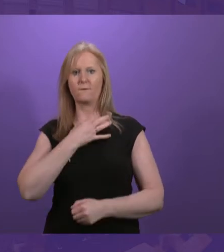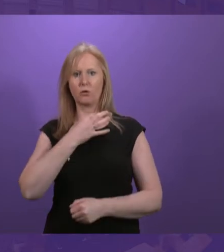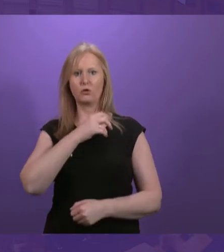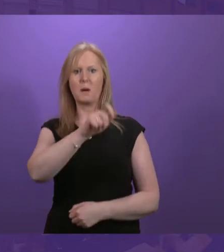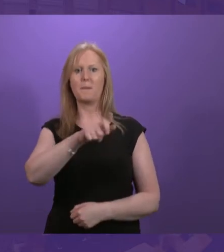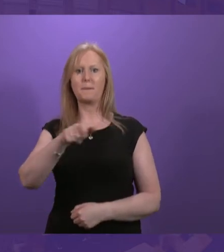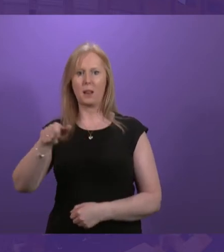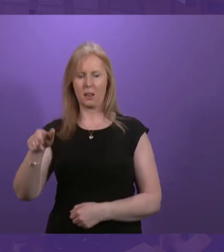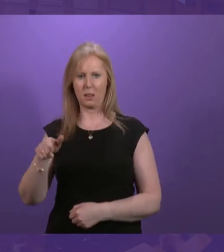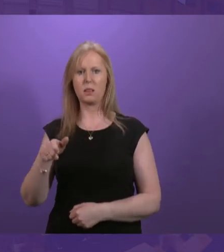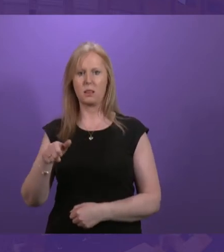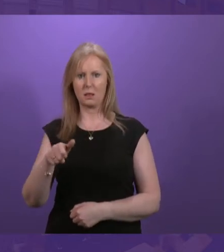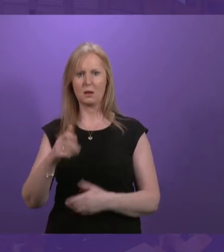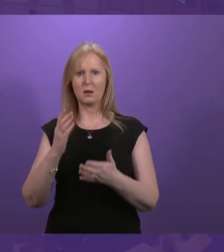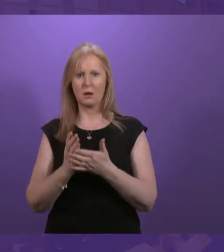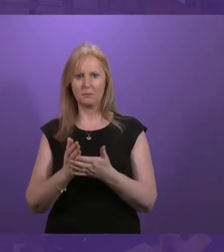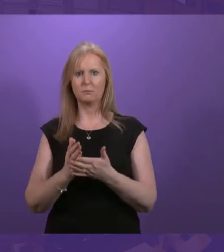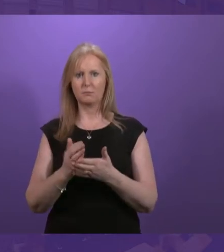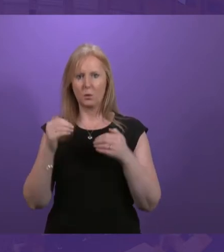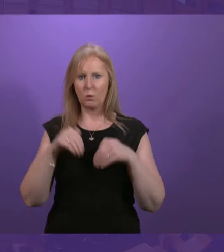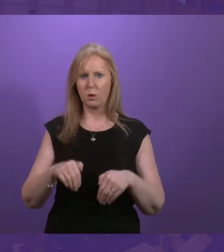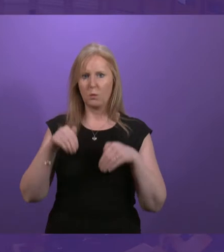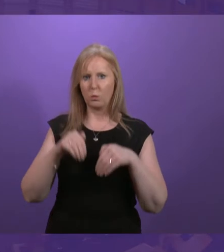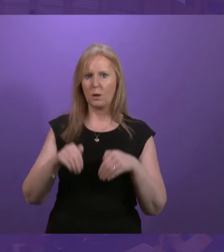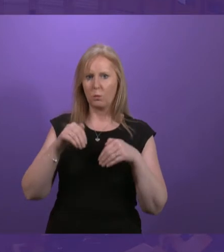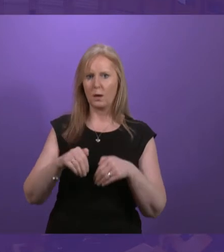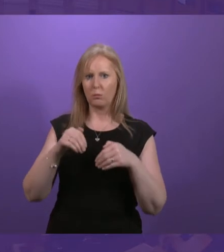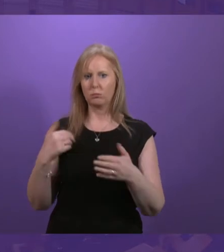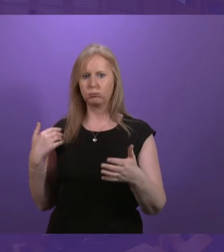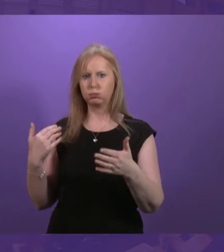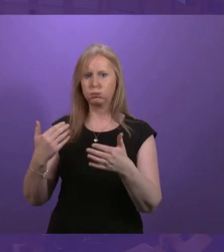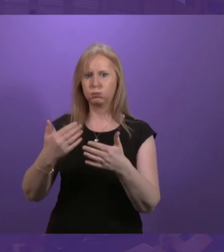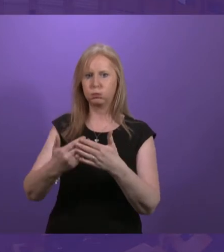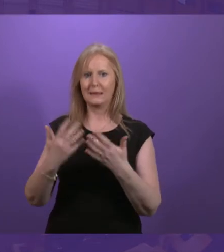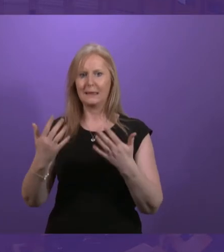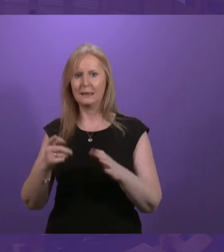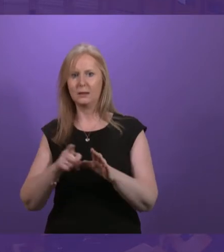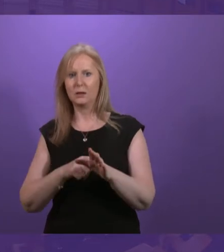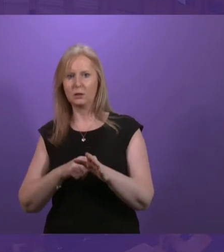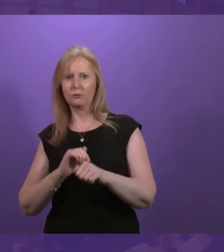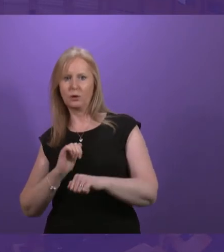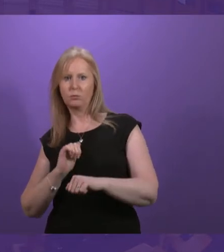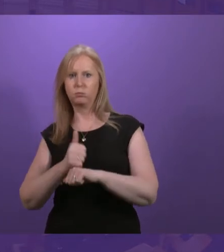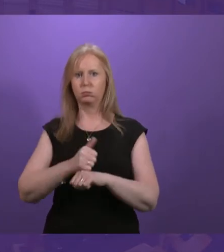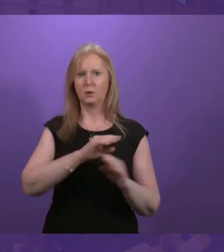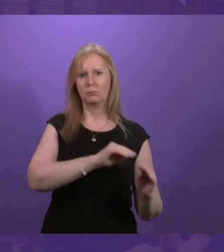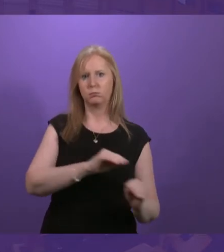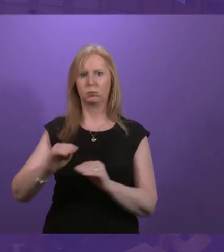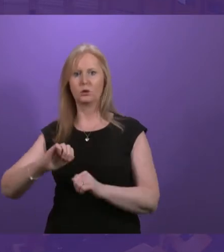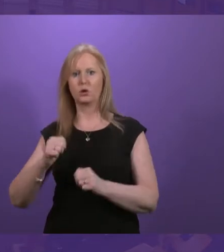vulnerable people will have been waiting a decade for the full devolution of social security powers.